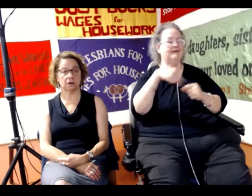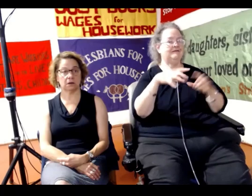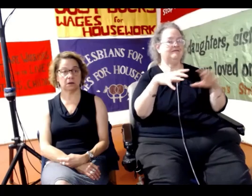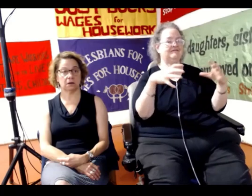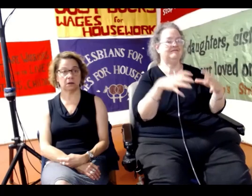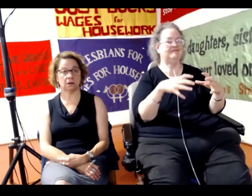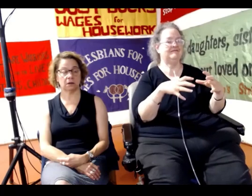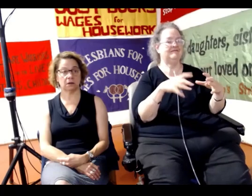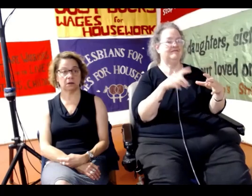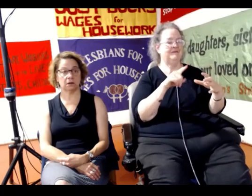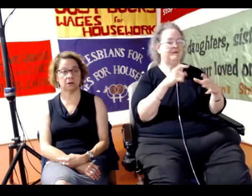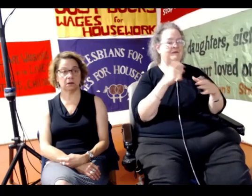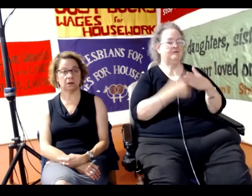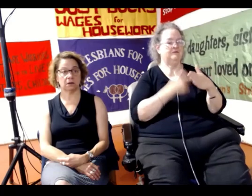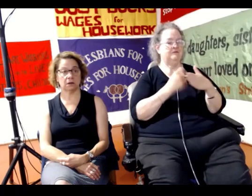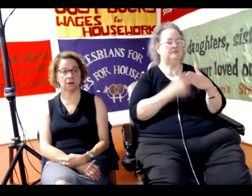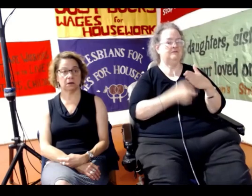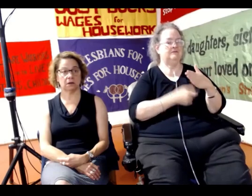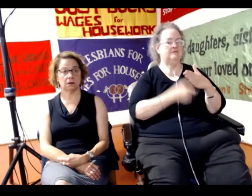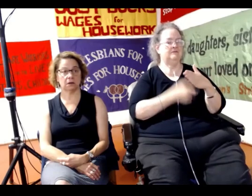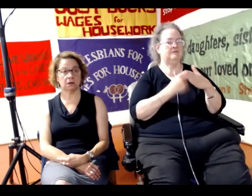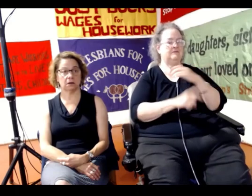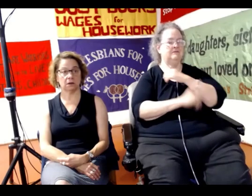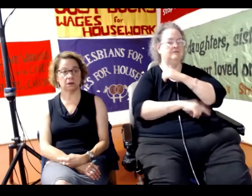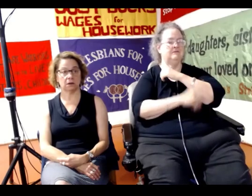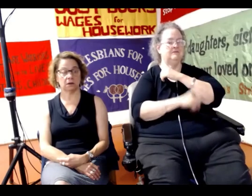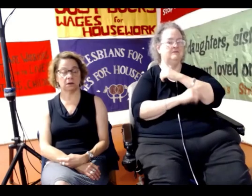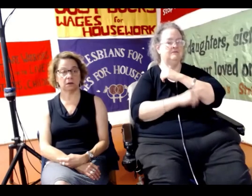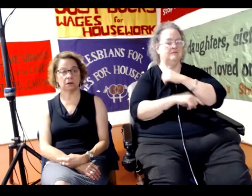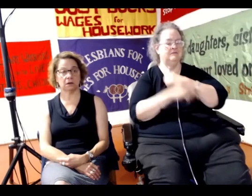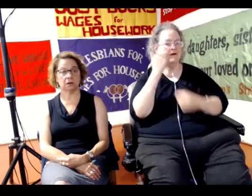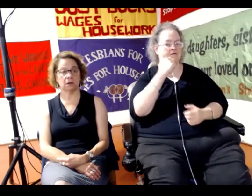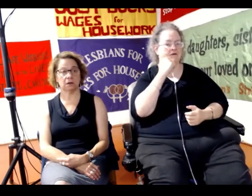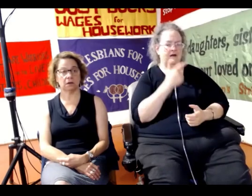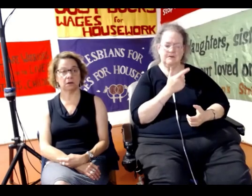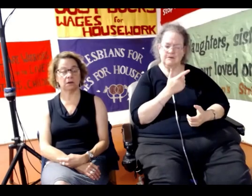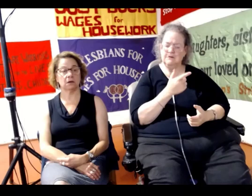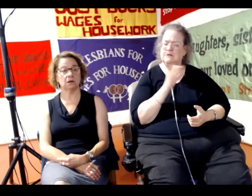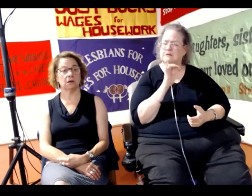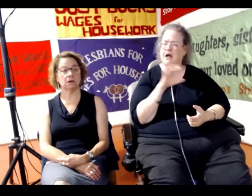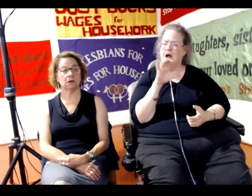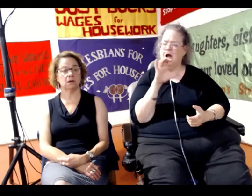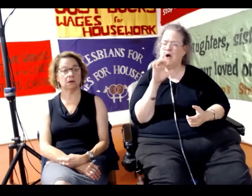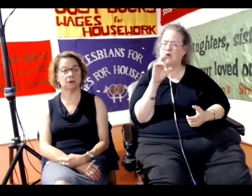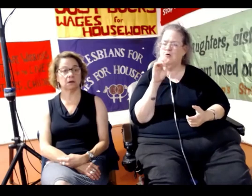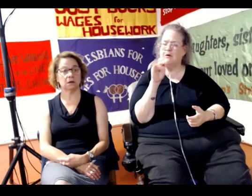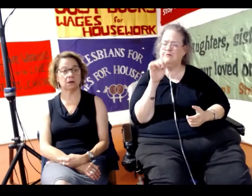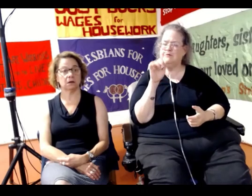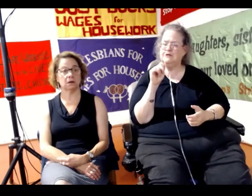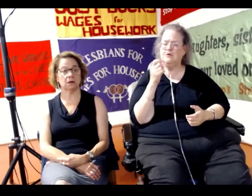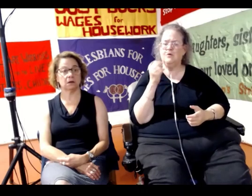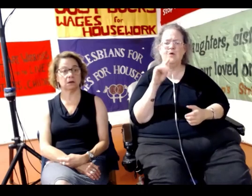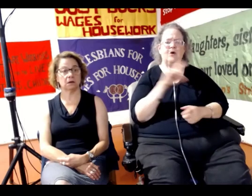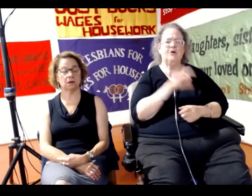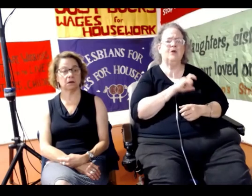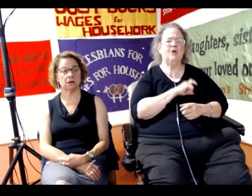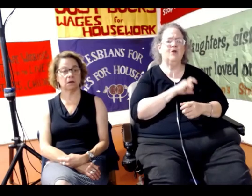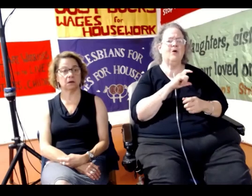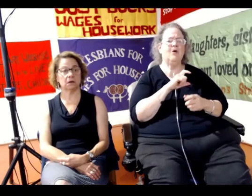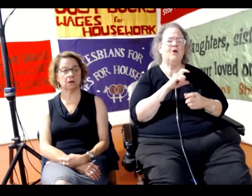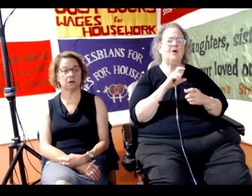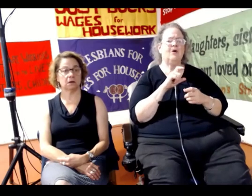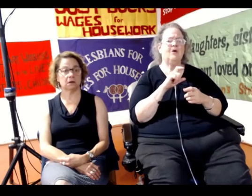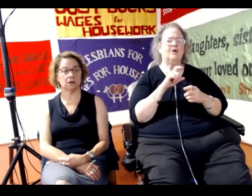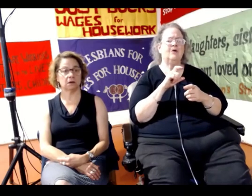and every day, you know. So, what happened to the rest? Was it corruption? Was it something else? Was law enforcement being preferential